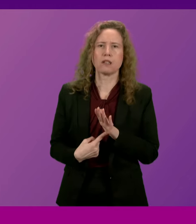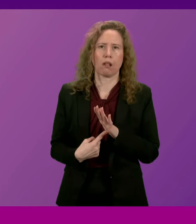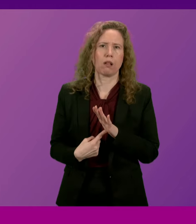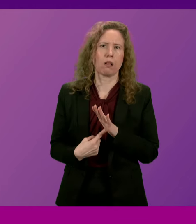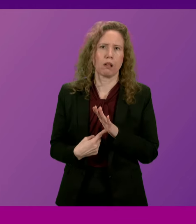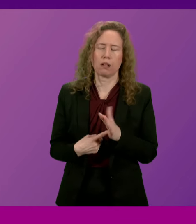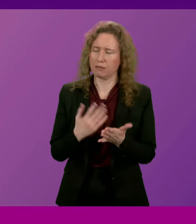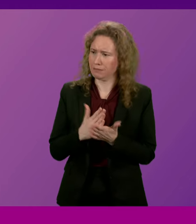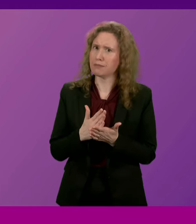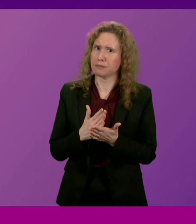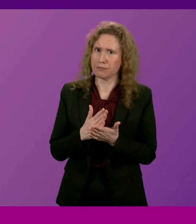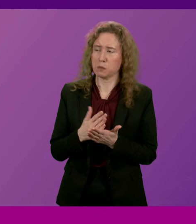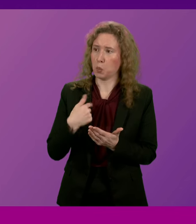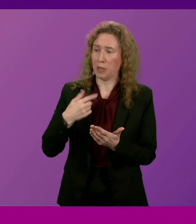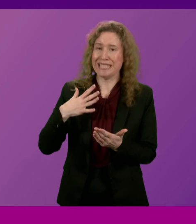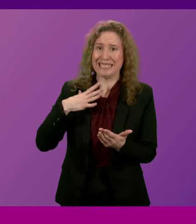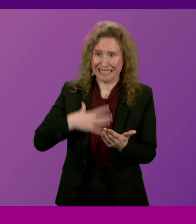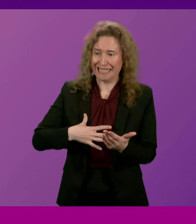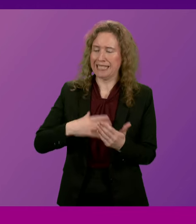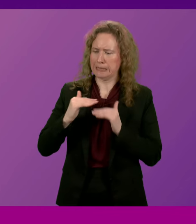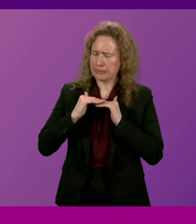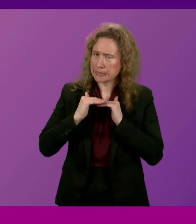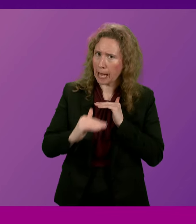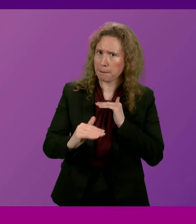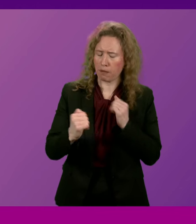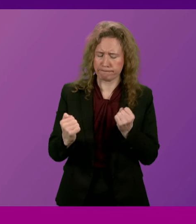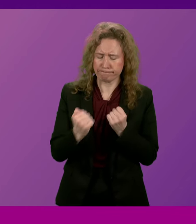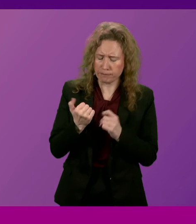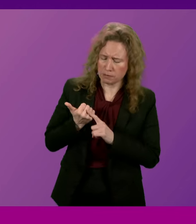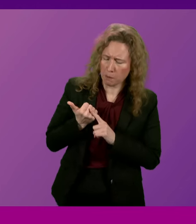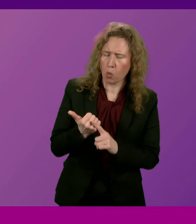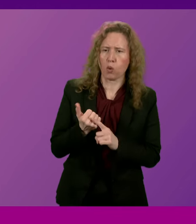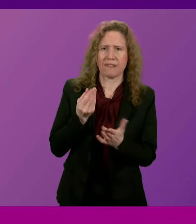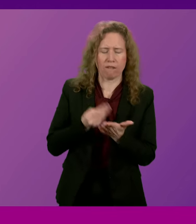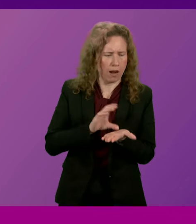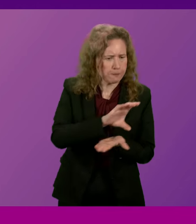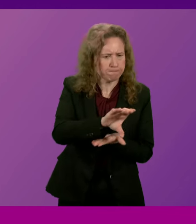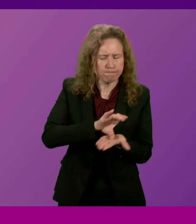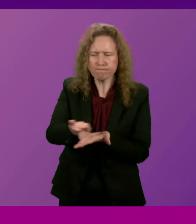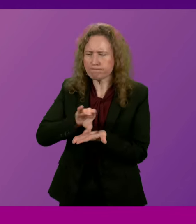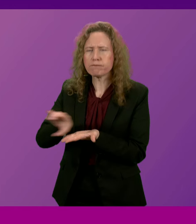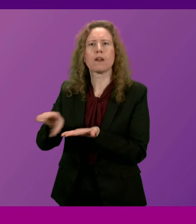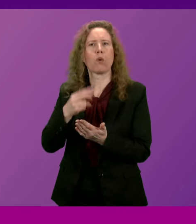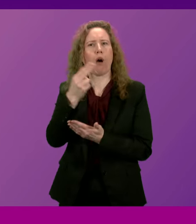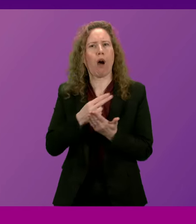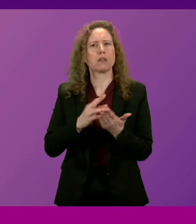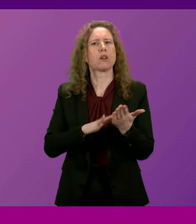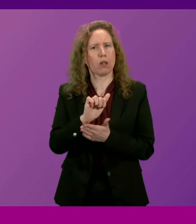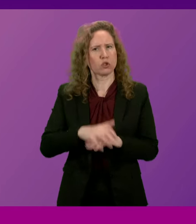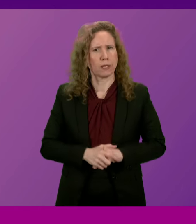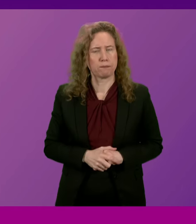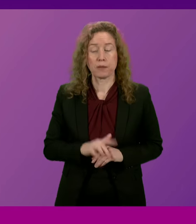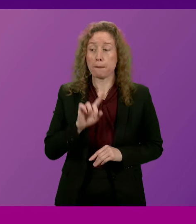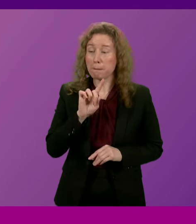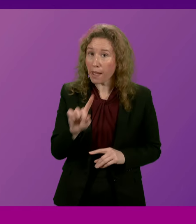fundamental that we have stable and supportive financial arrangements in place for the sector. The